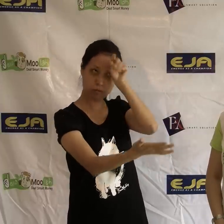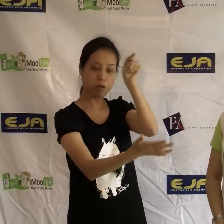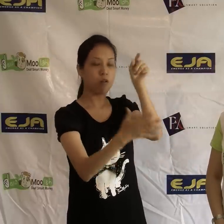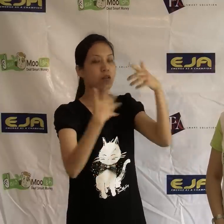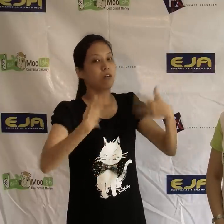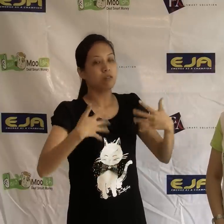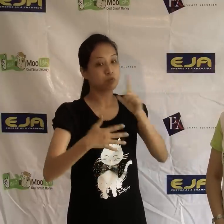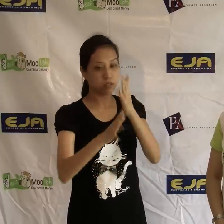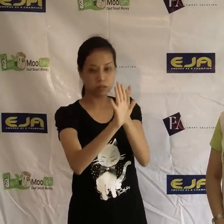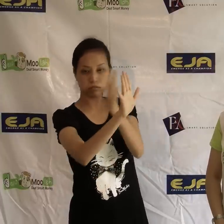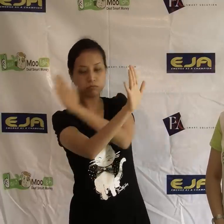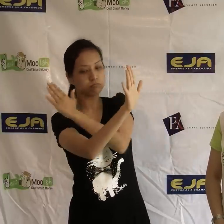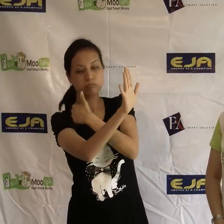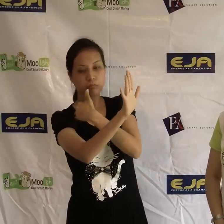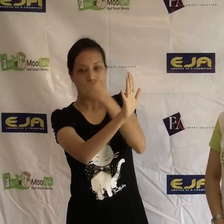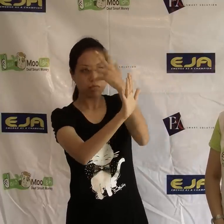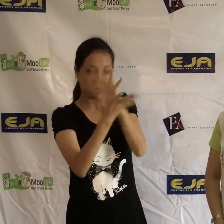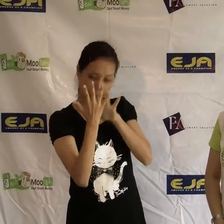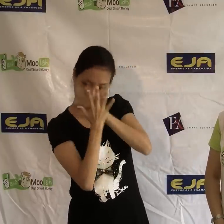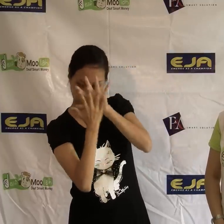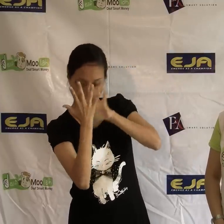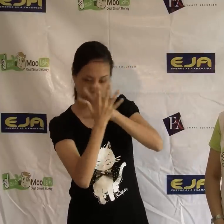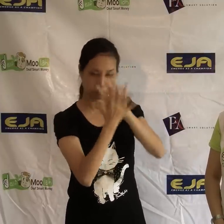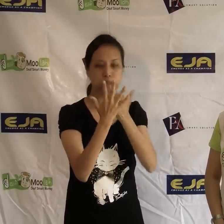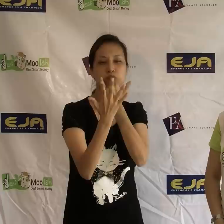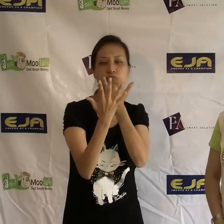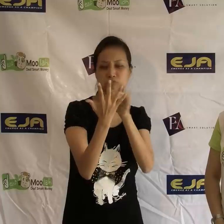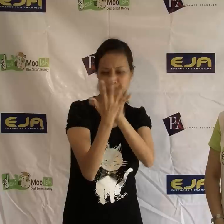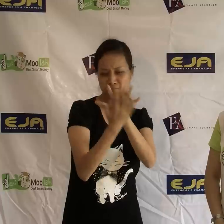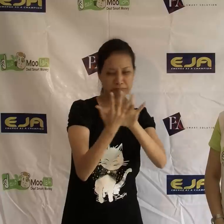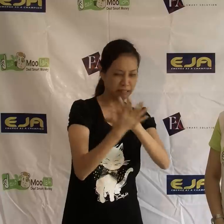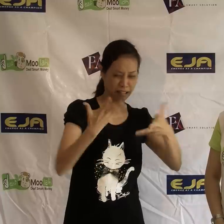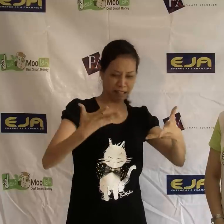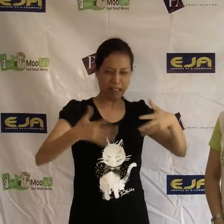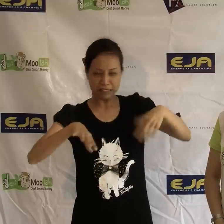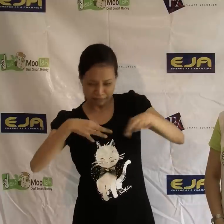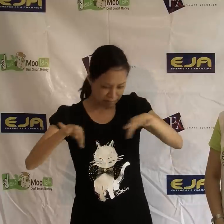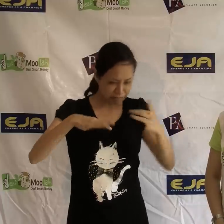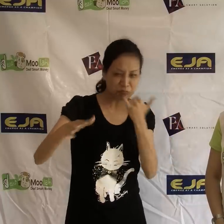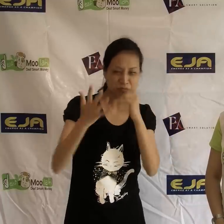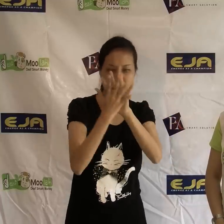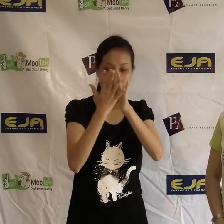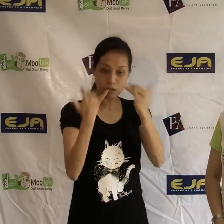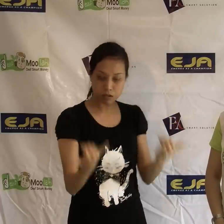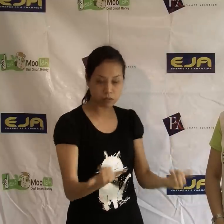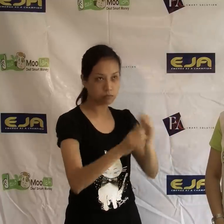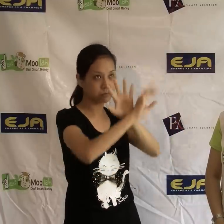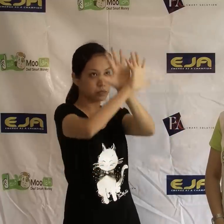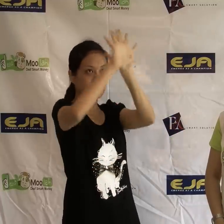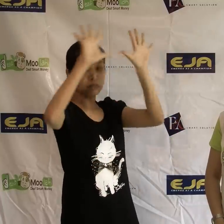really relate and I have learned so much. Prior to this, really, I was very confused. Apparently, I've been doing a lot of things wrong and I didn't know how to